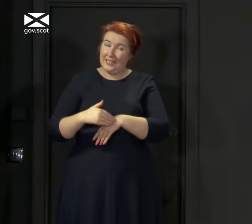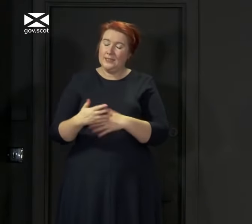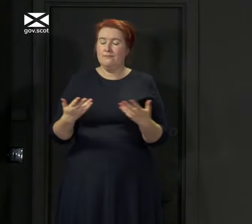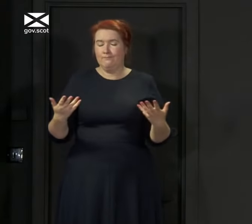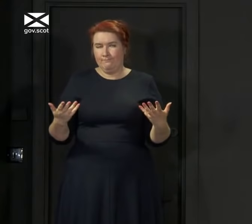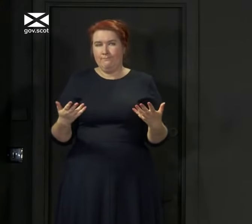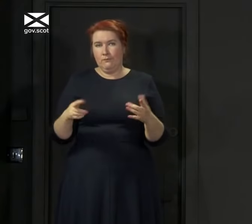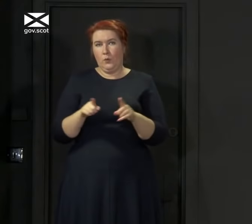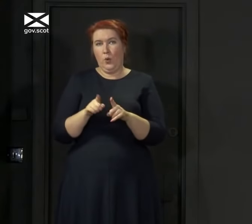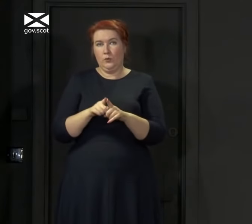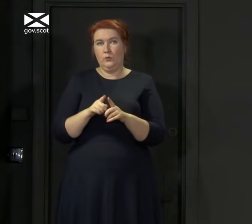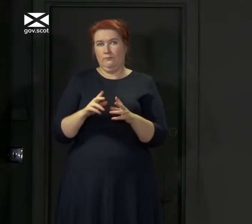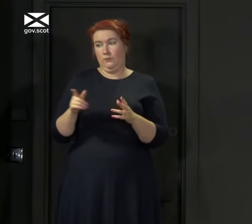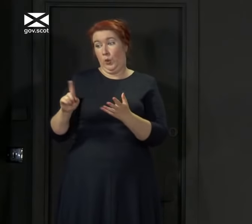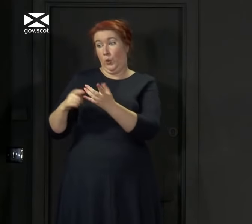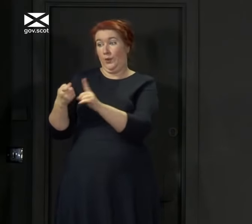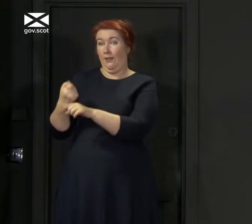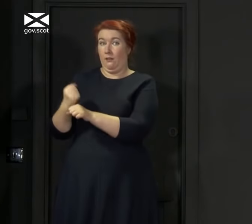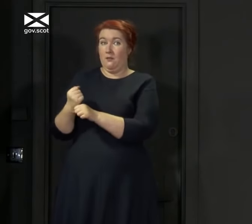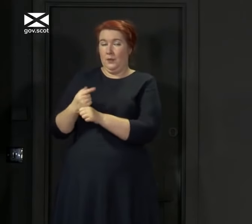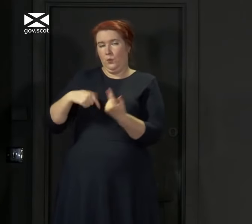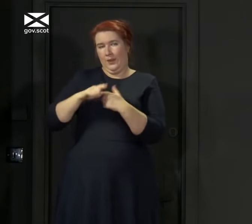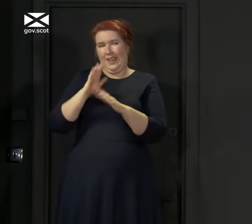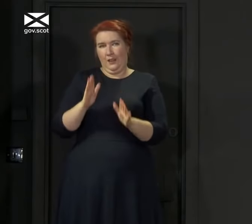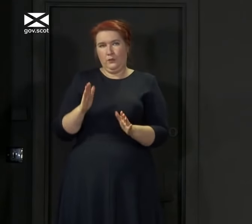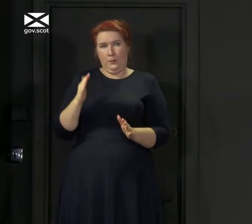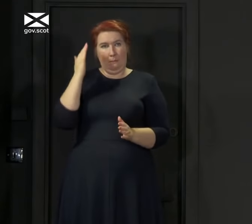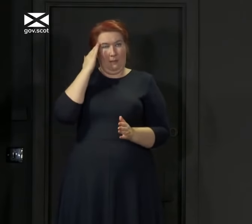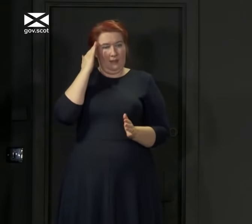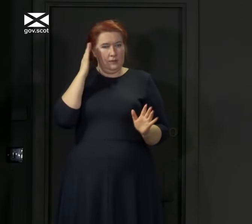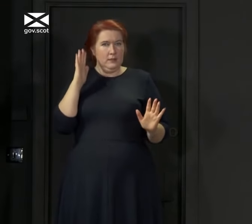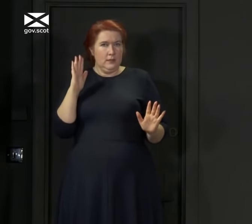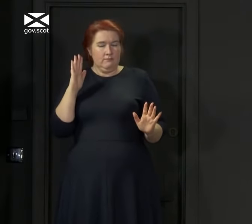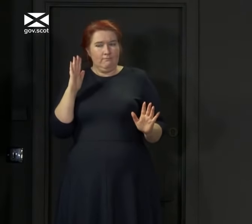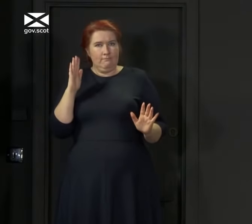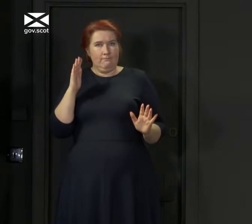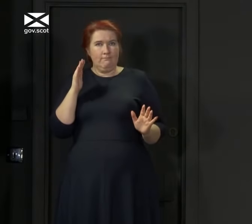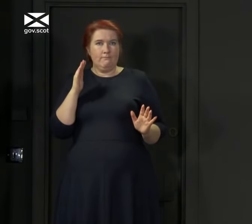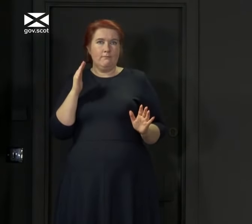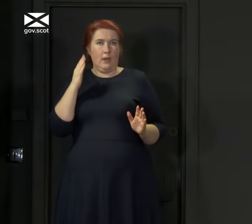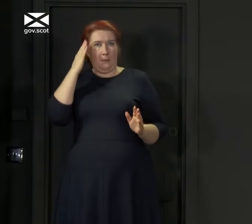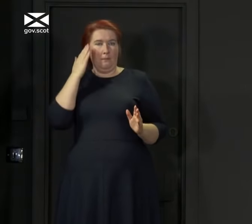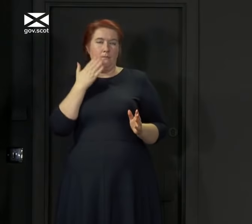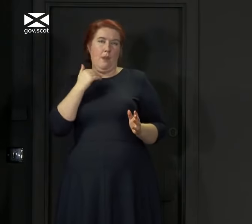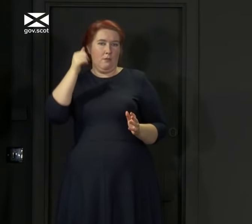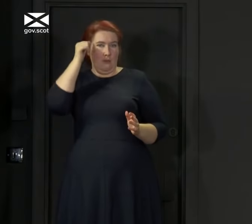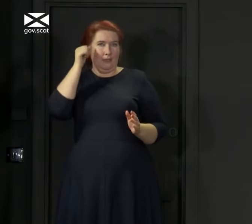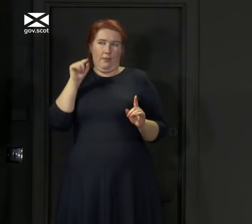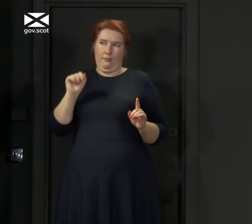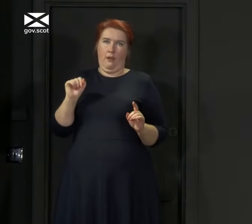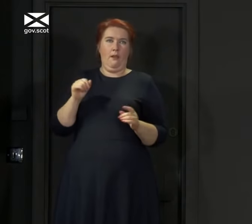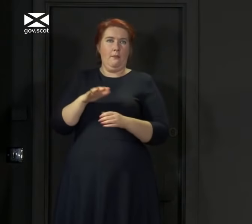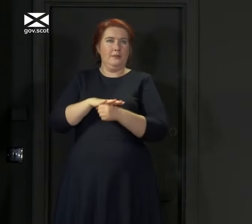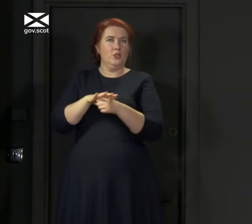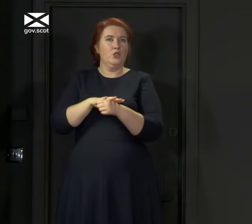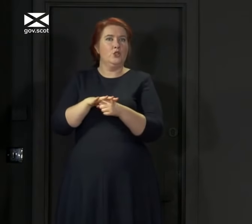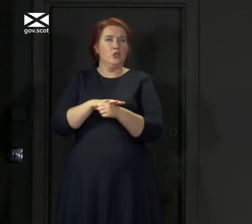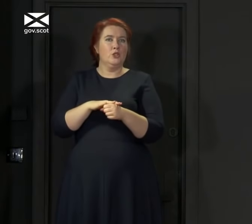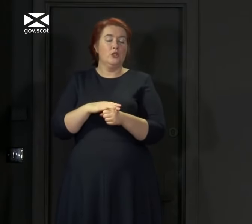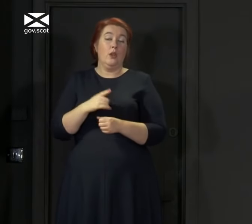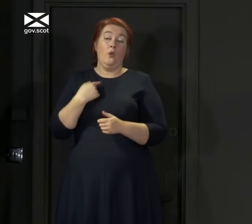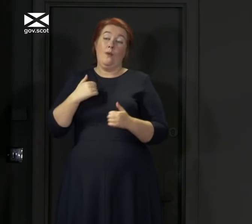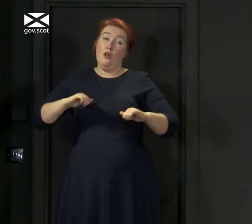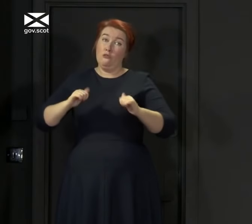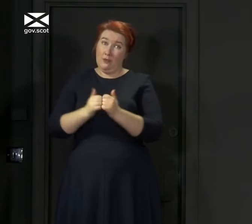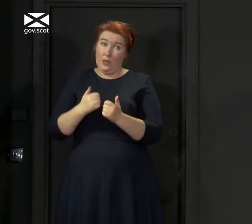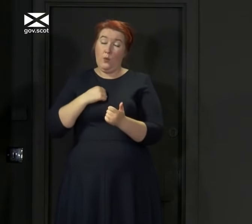vice versa for the UK government, we have to be mindful of each other's positions. And one of the things we are in agreement around is sharing